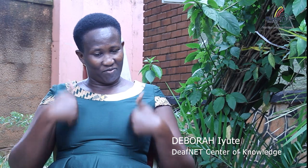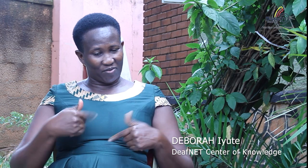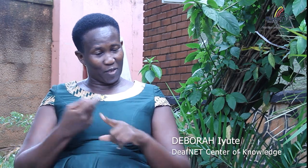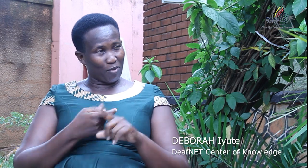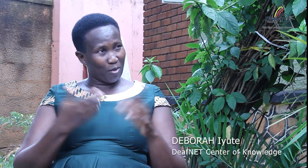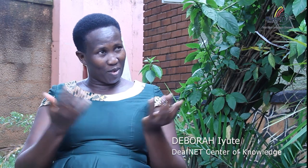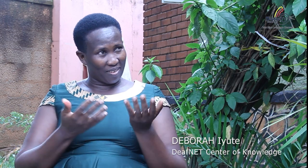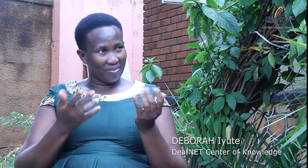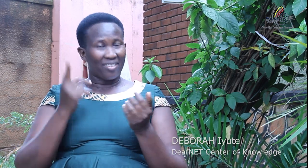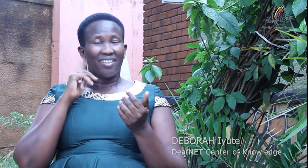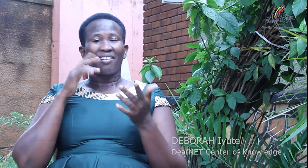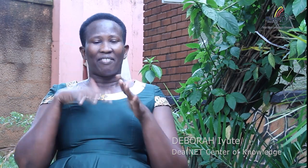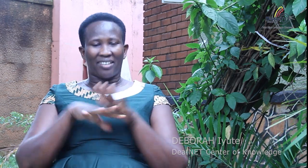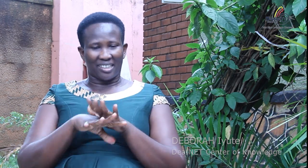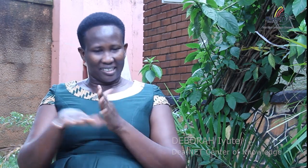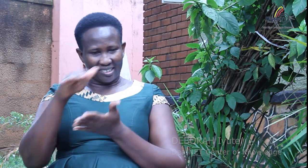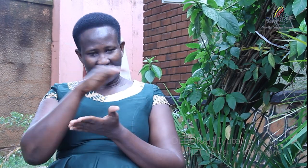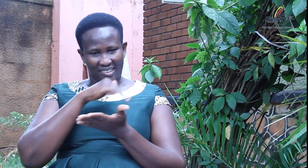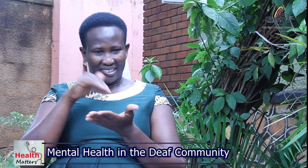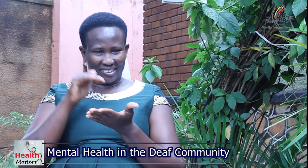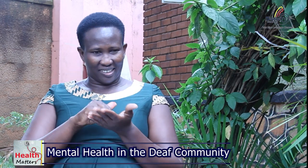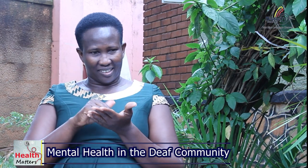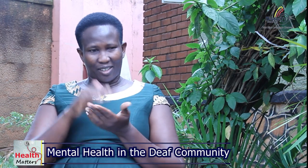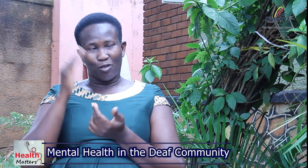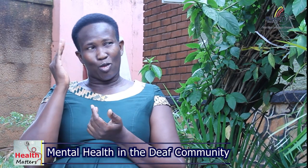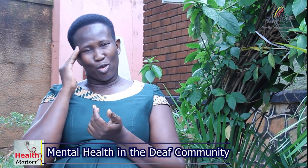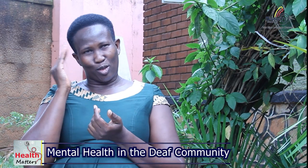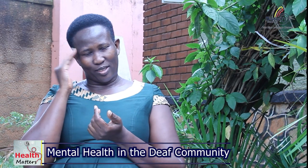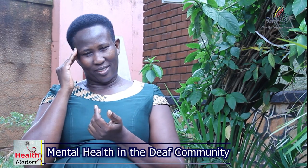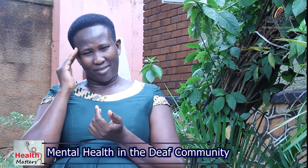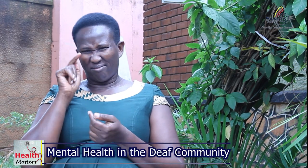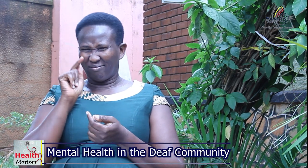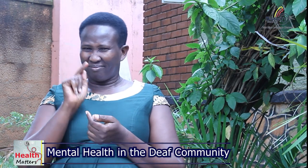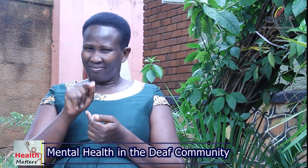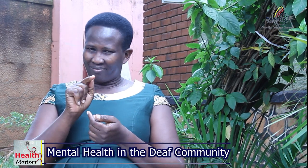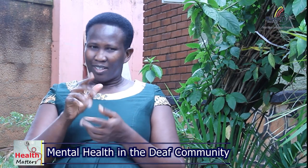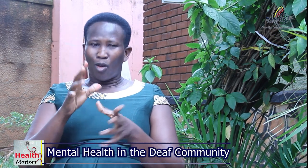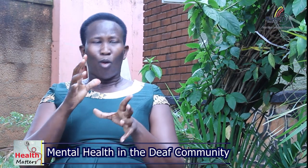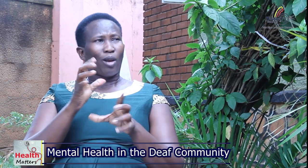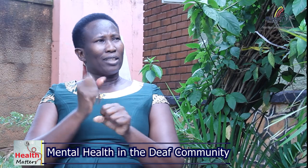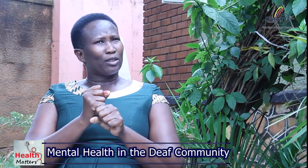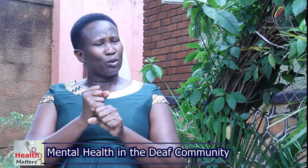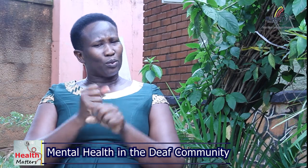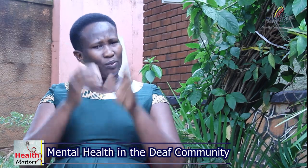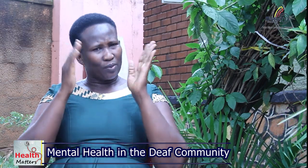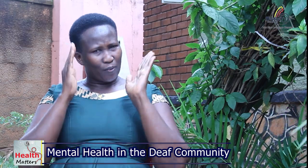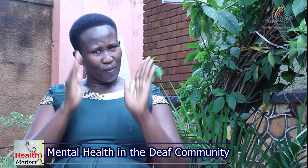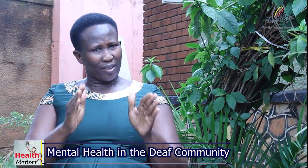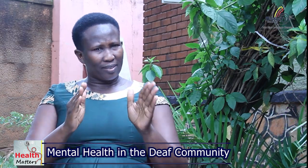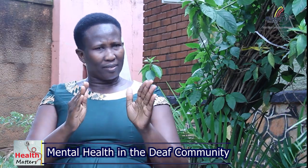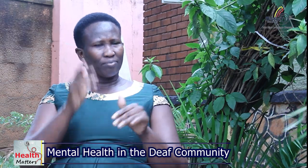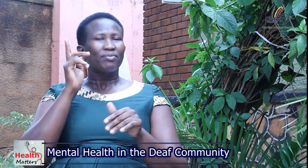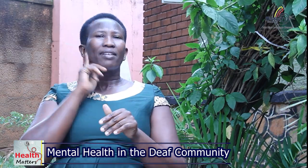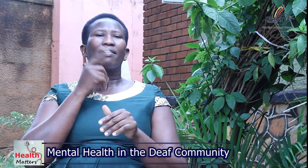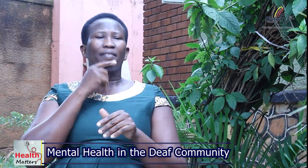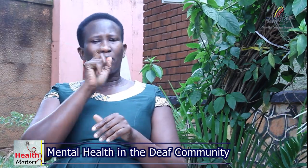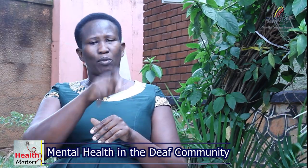i am from deafnet center for knowledge specifically this organization focuses